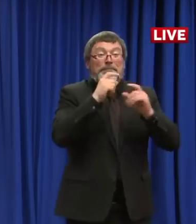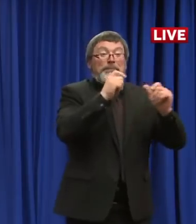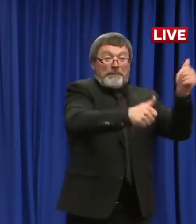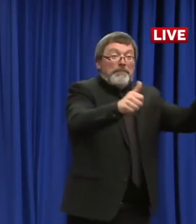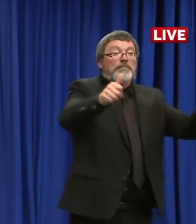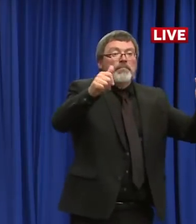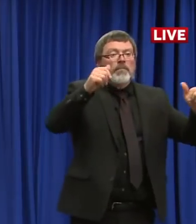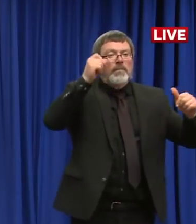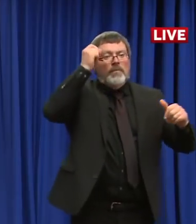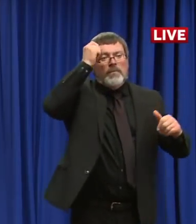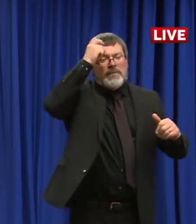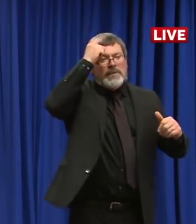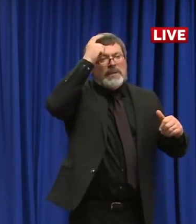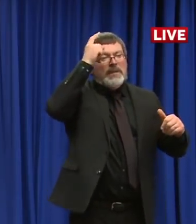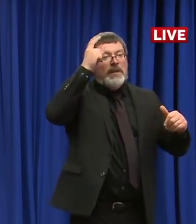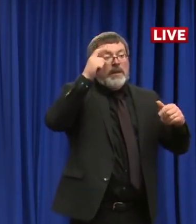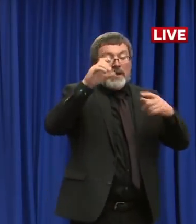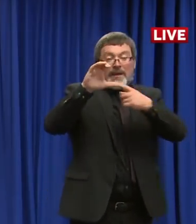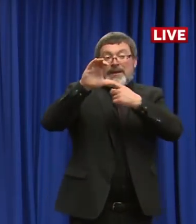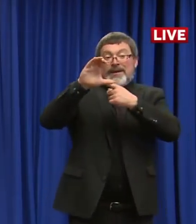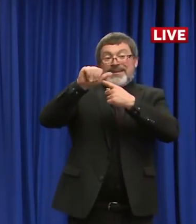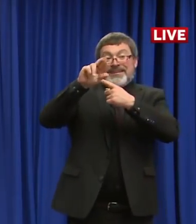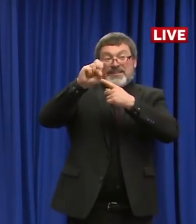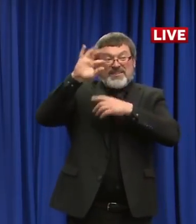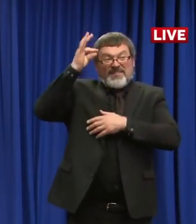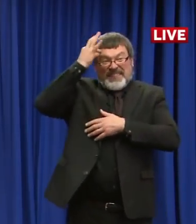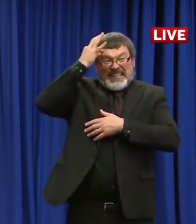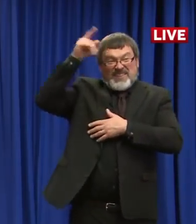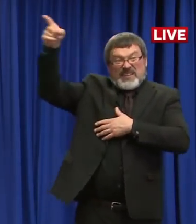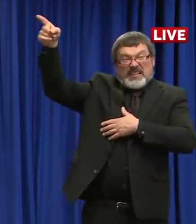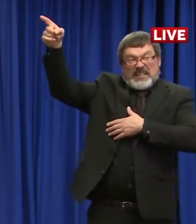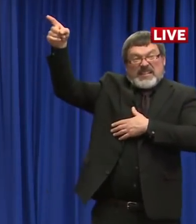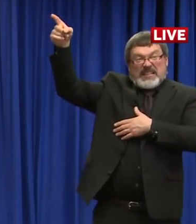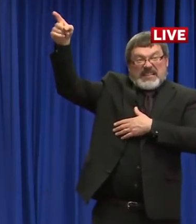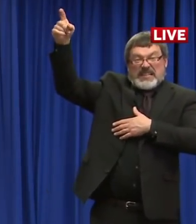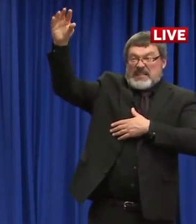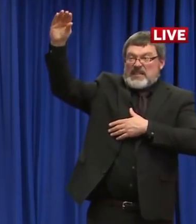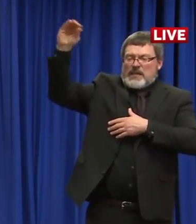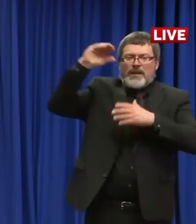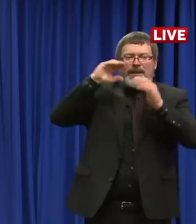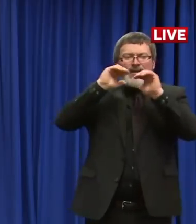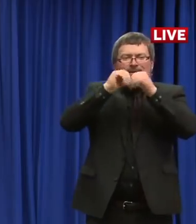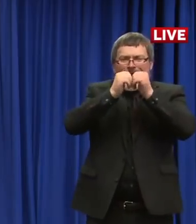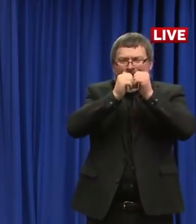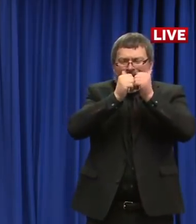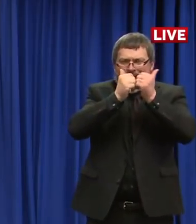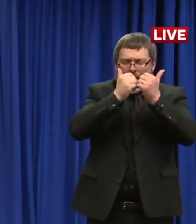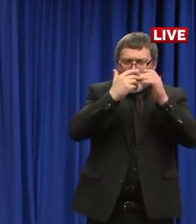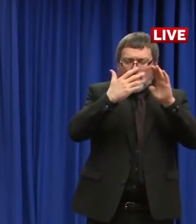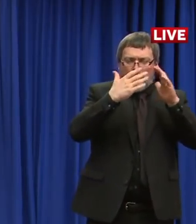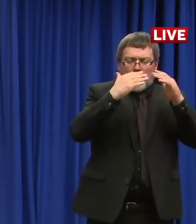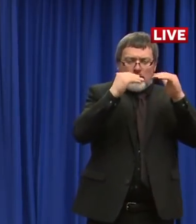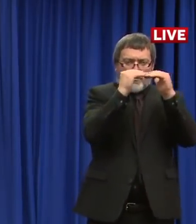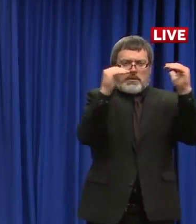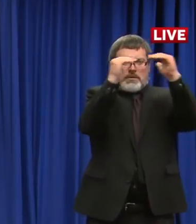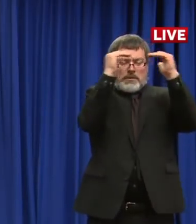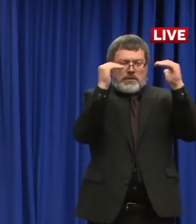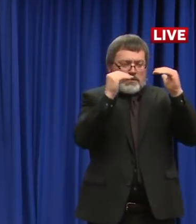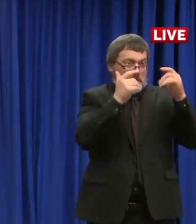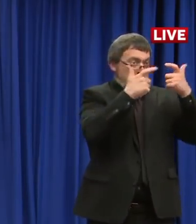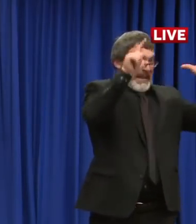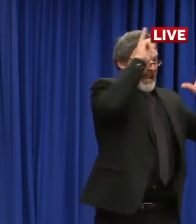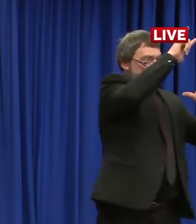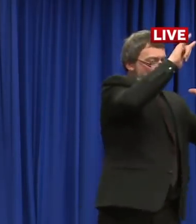securing that federal money is very, very important, given that air travel has drastically been reduced. Therefore, the revenues coming in to